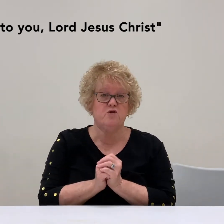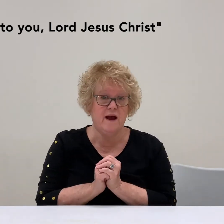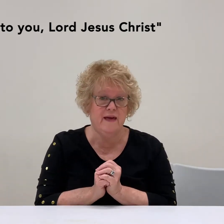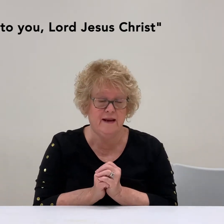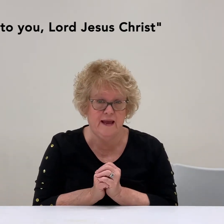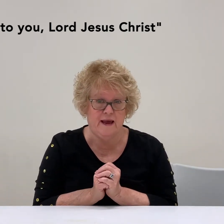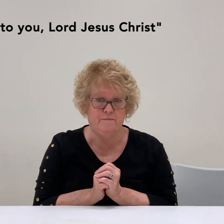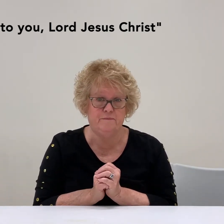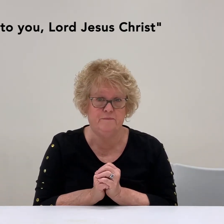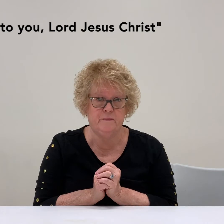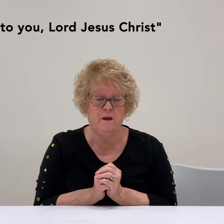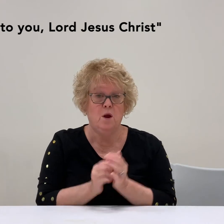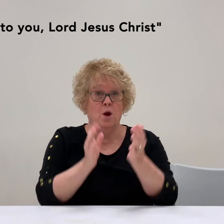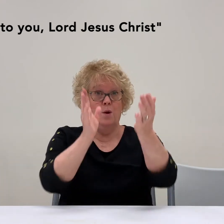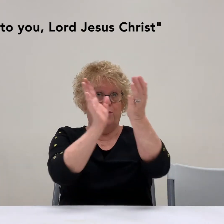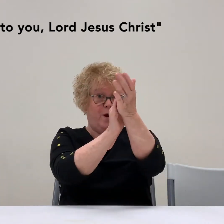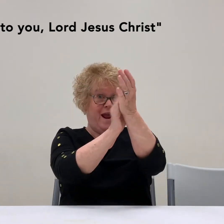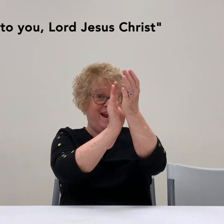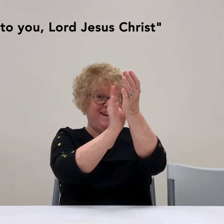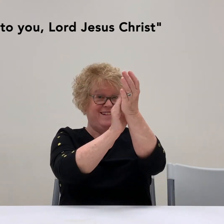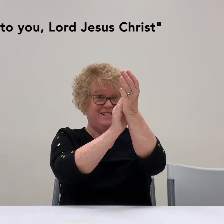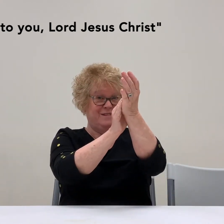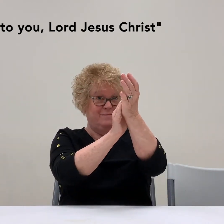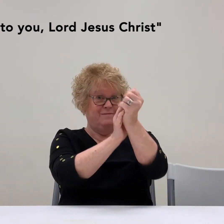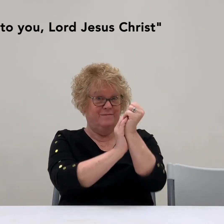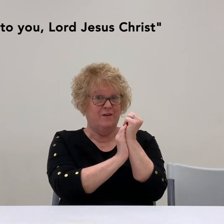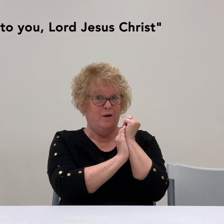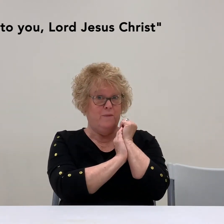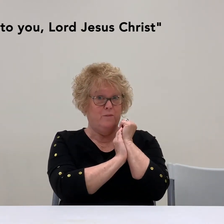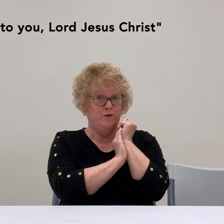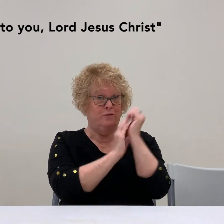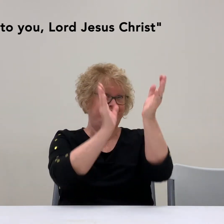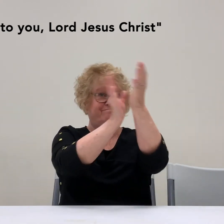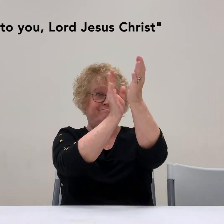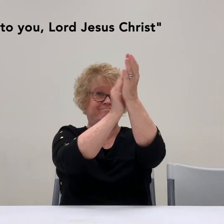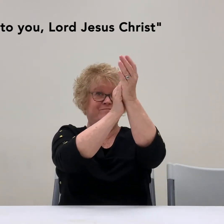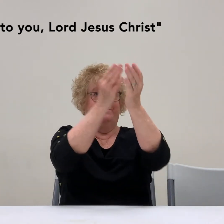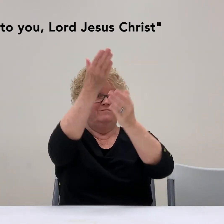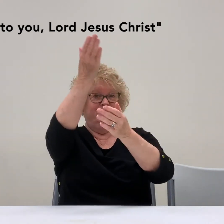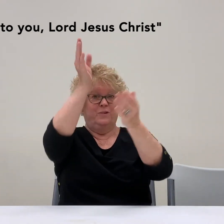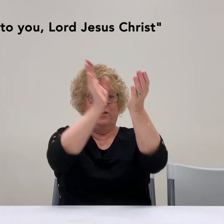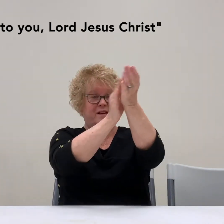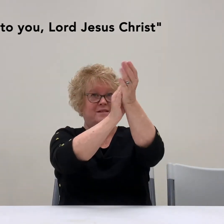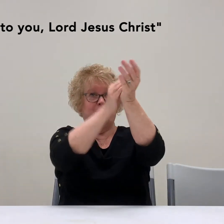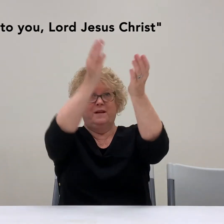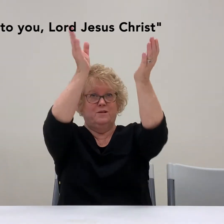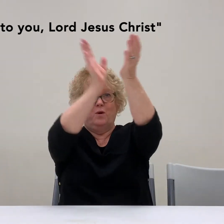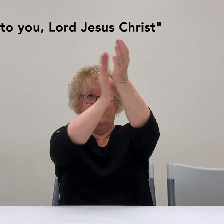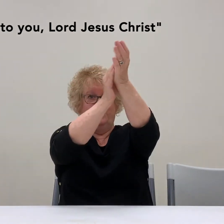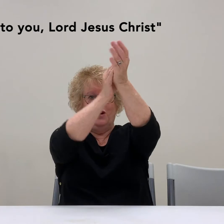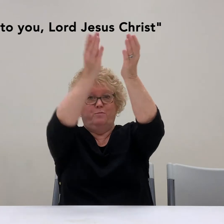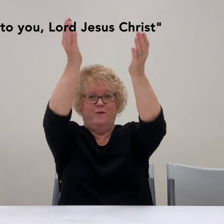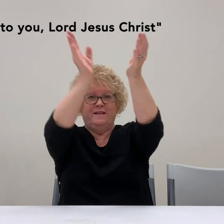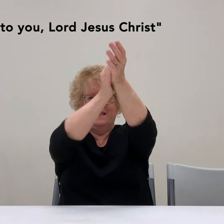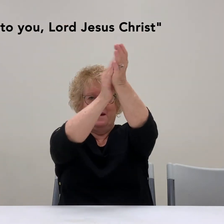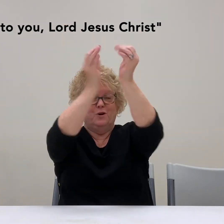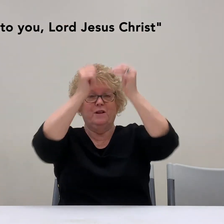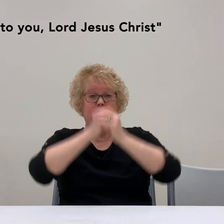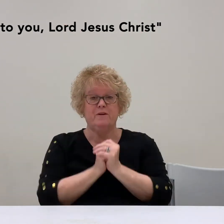try that again. Praise. Okay. Remember you're, you're thinking somebody is wonderful. You're praising them. You're clapping